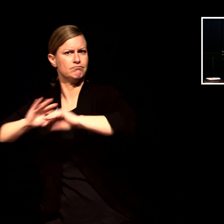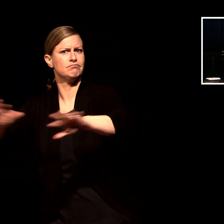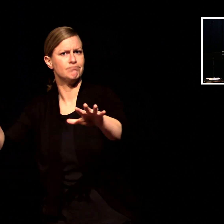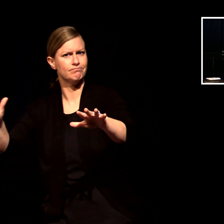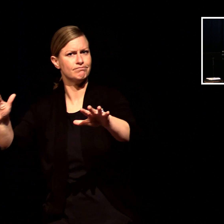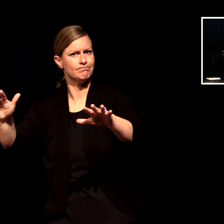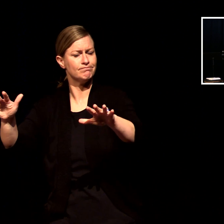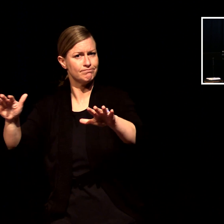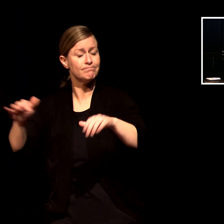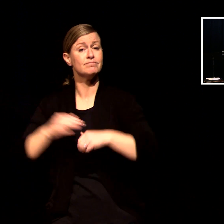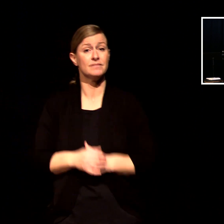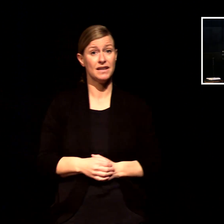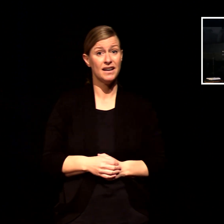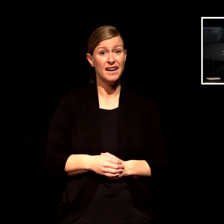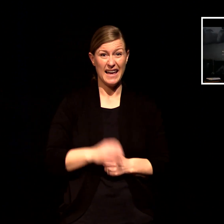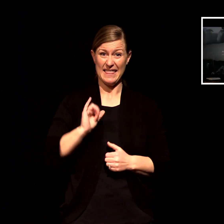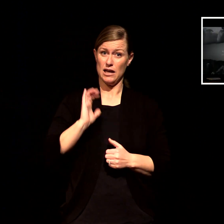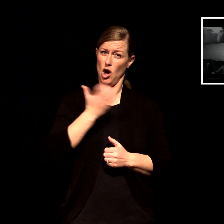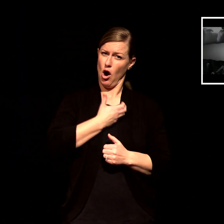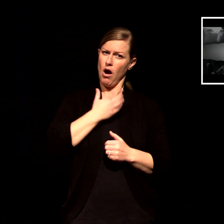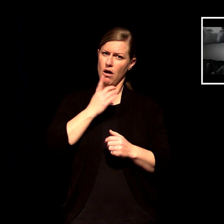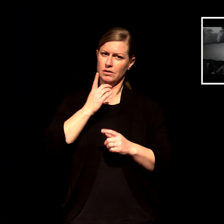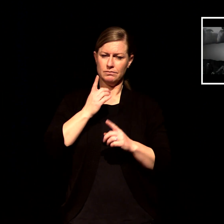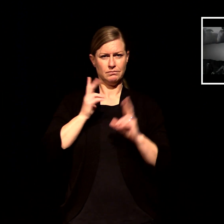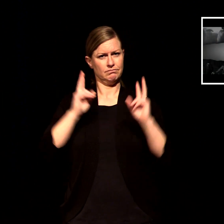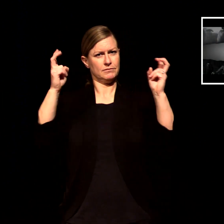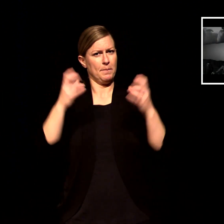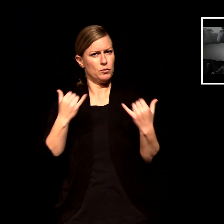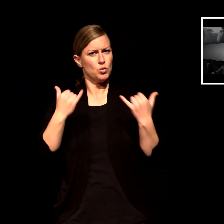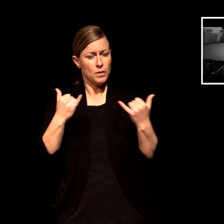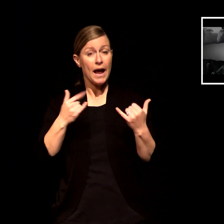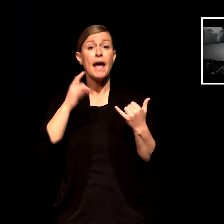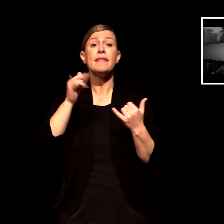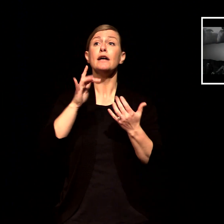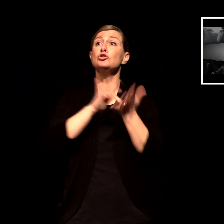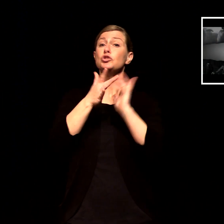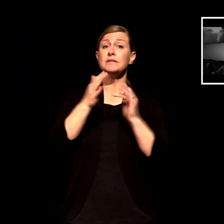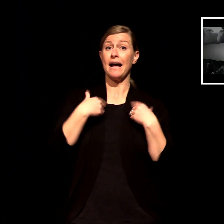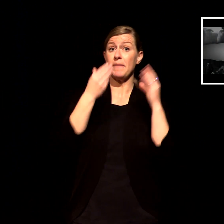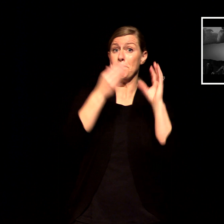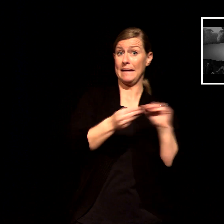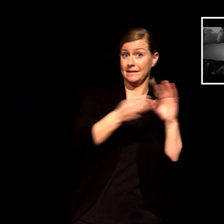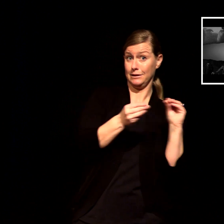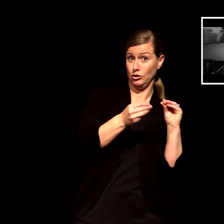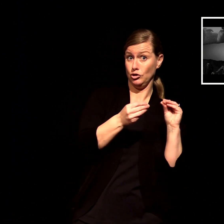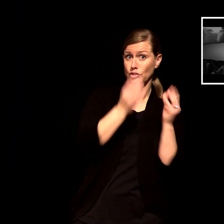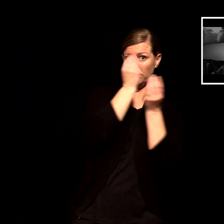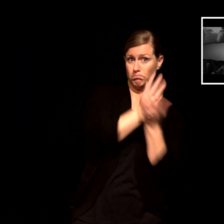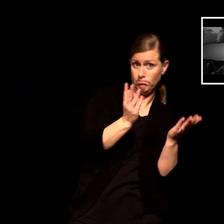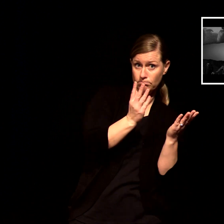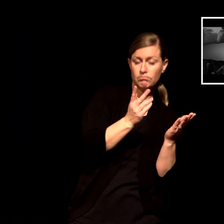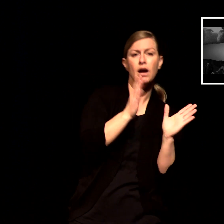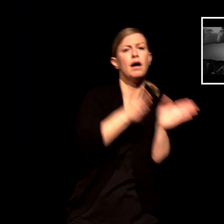is the message and the mission you see we have to understand the message before we will go out on mission